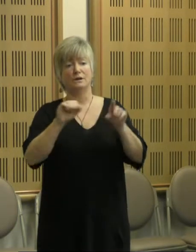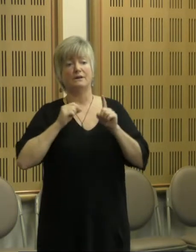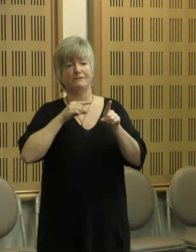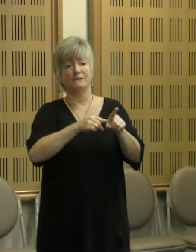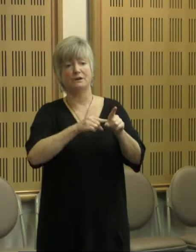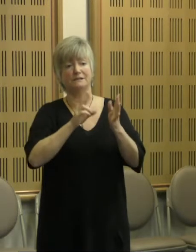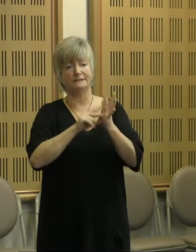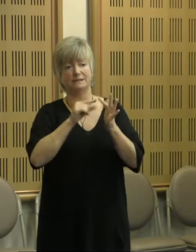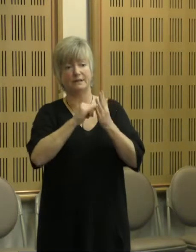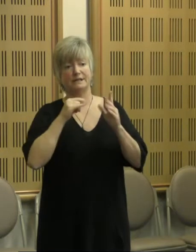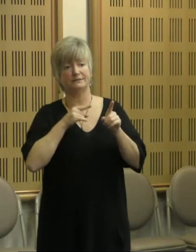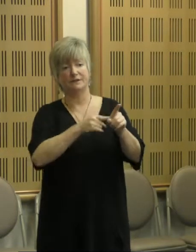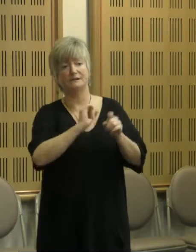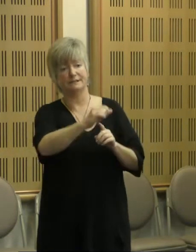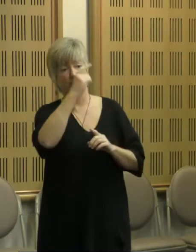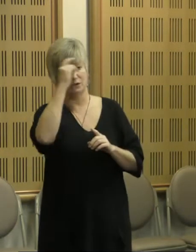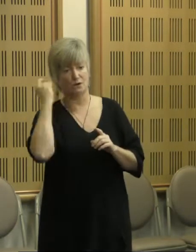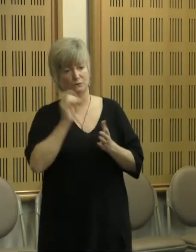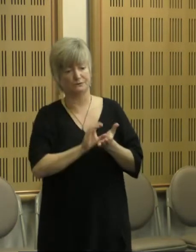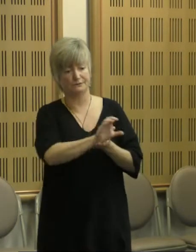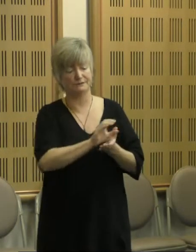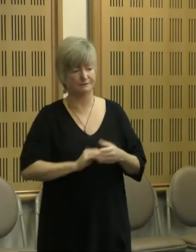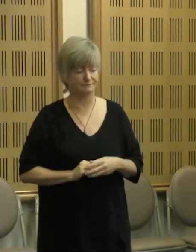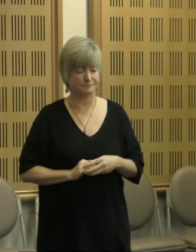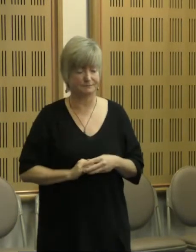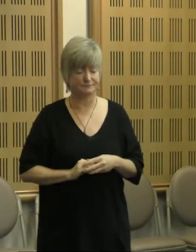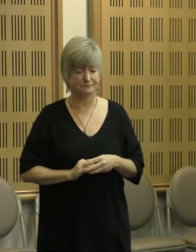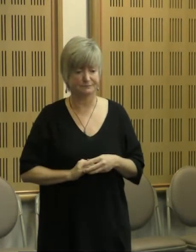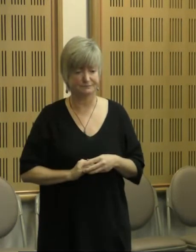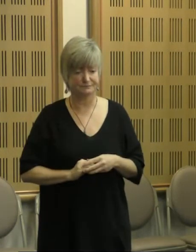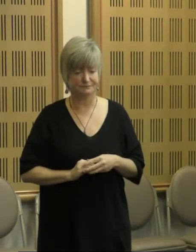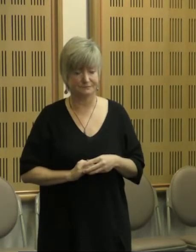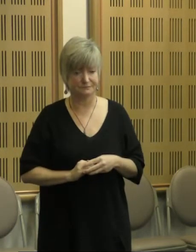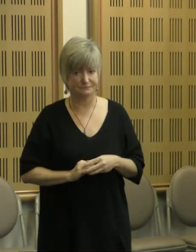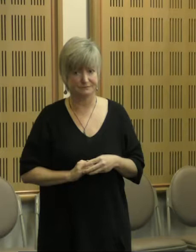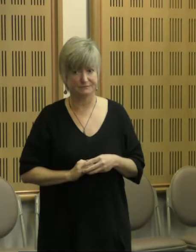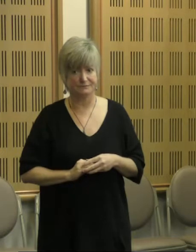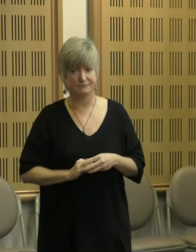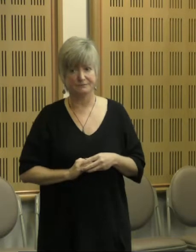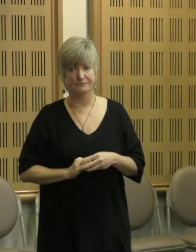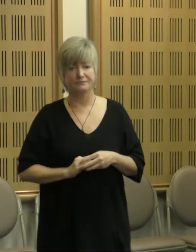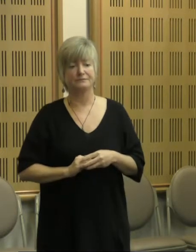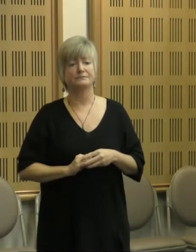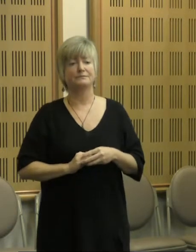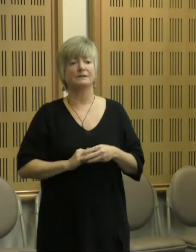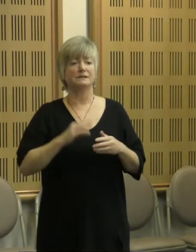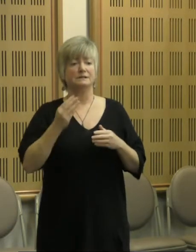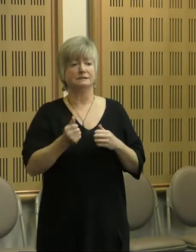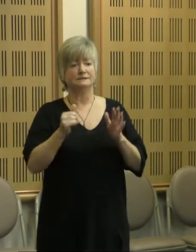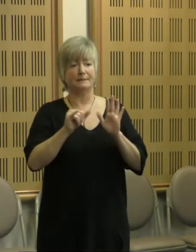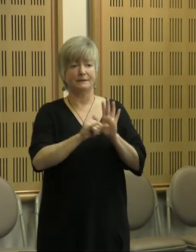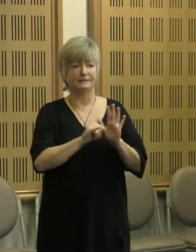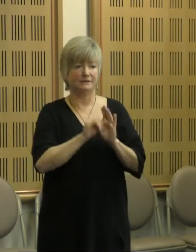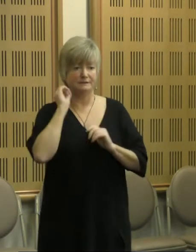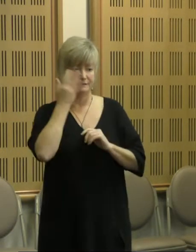And so it may be totally appropriate for some participants who identify as Aboriginal, but perhaps not for others. And knowing this